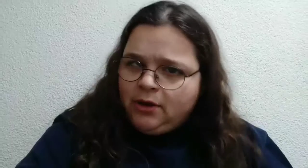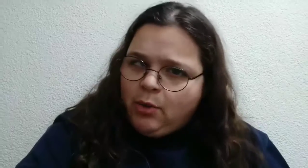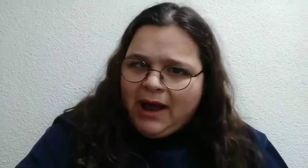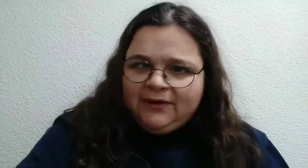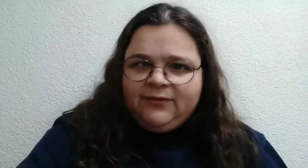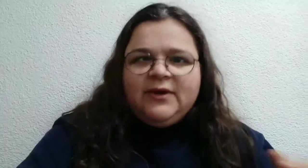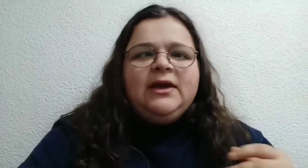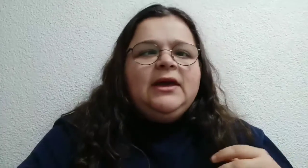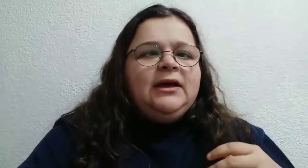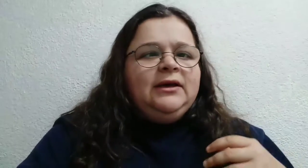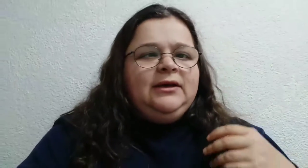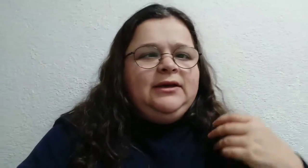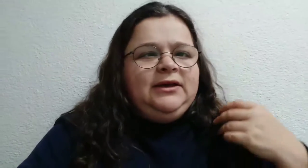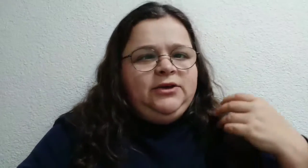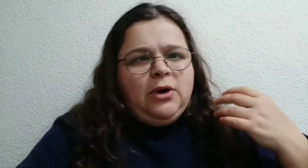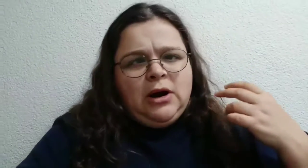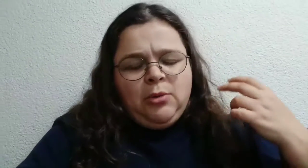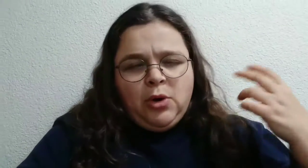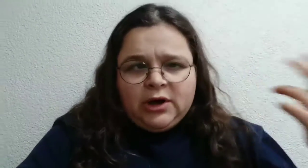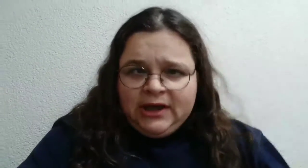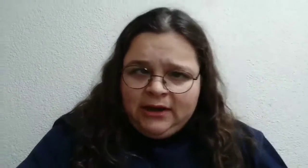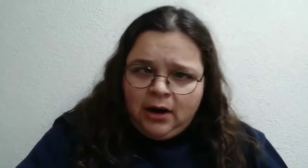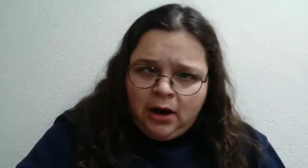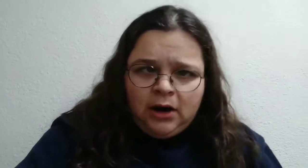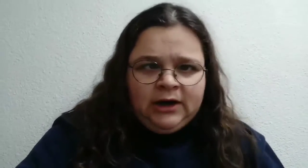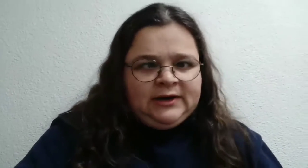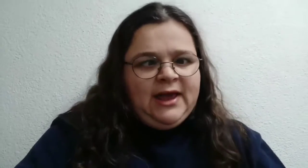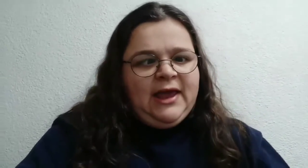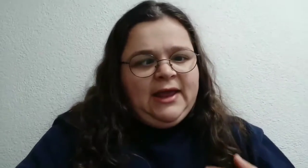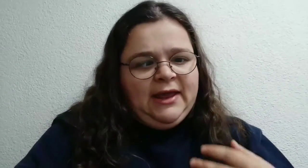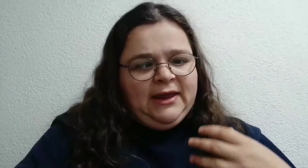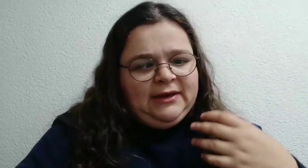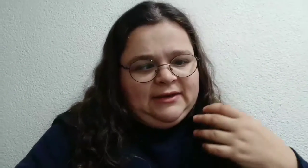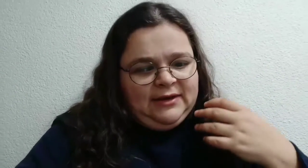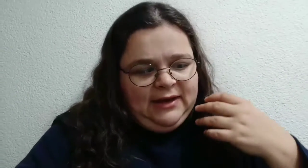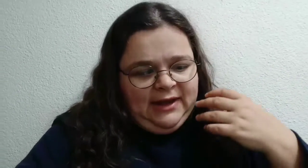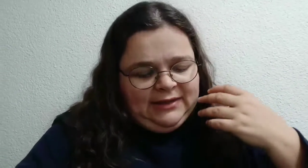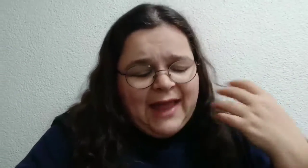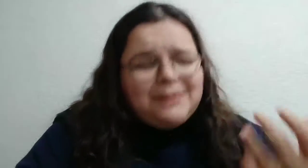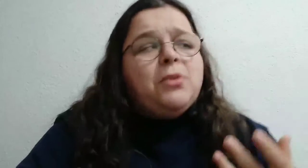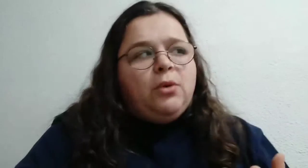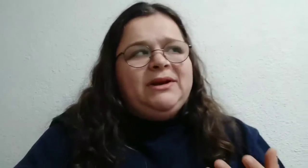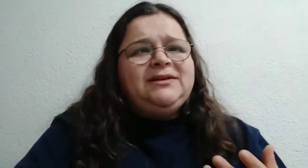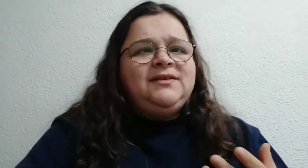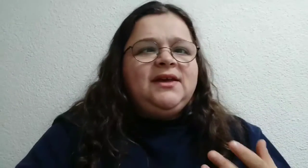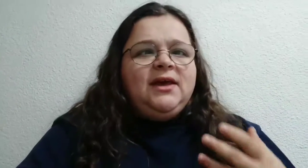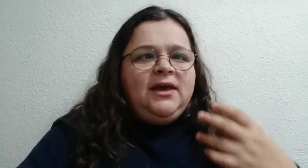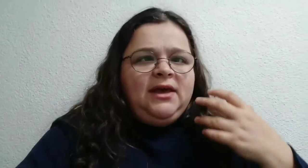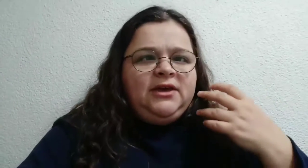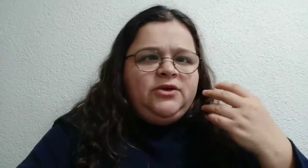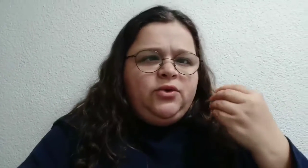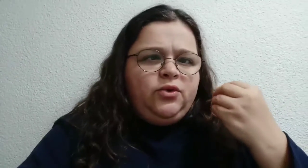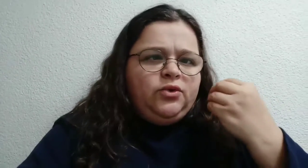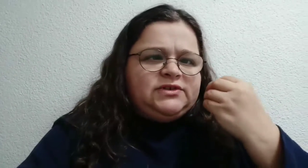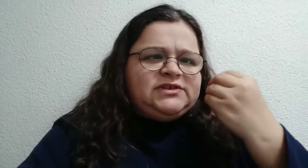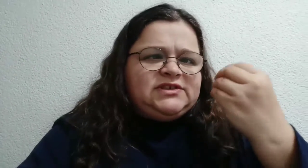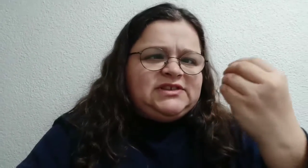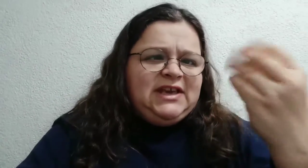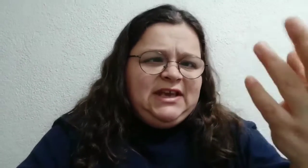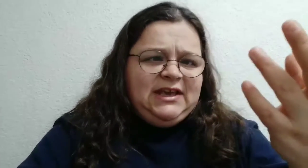your baby, you are working hard and in that moment you see